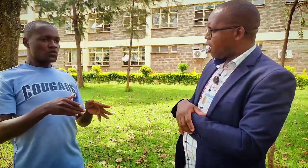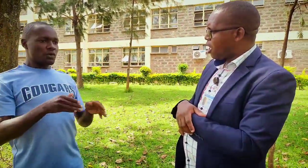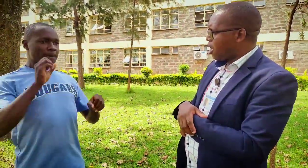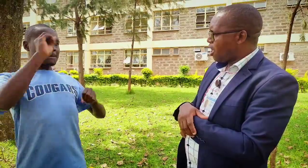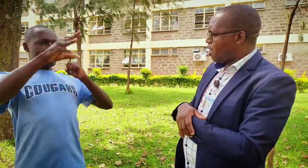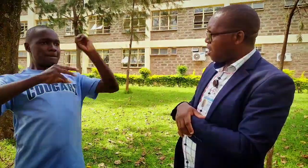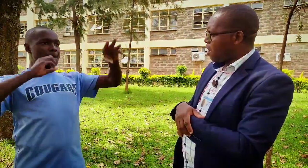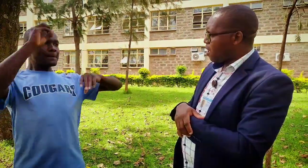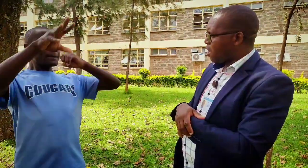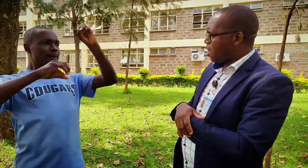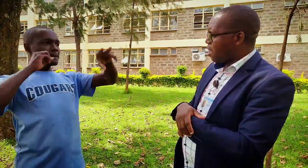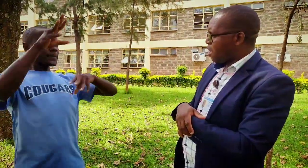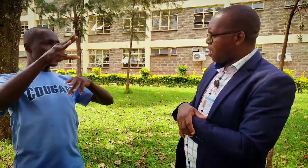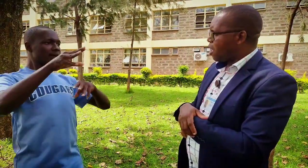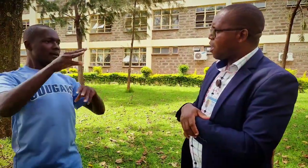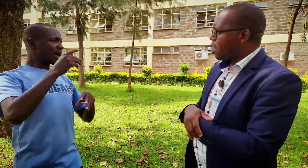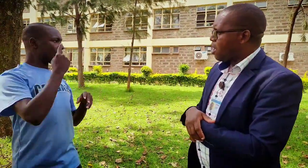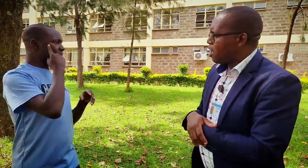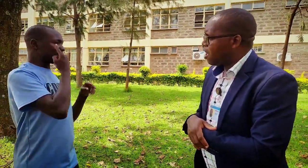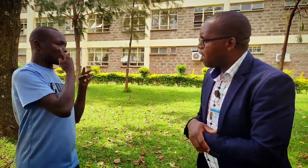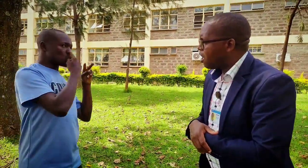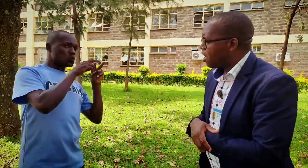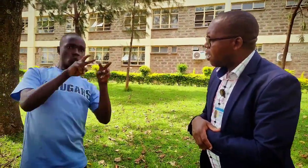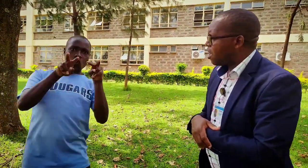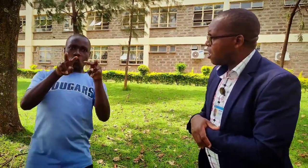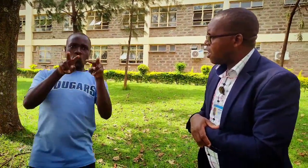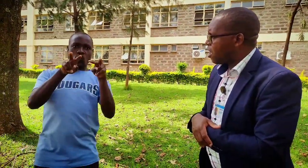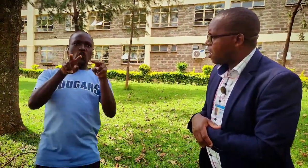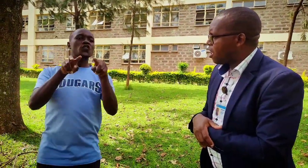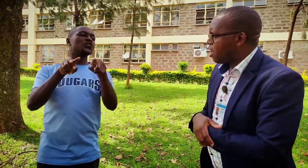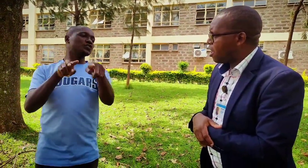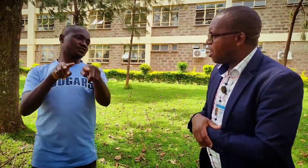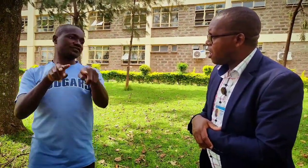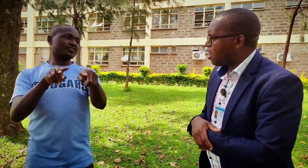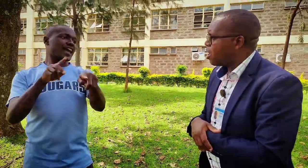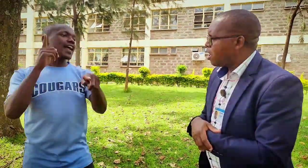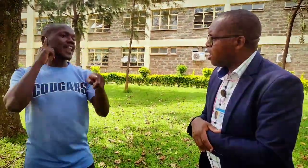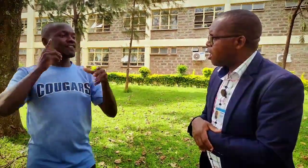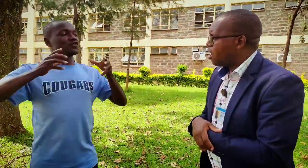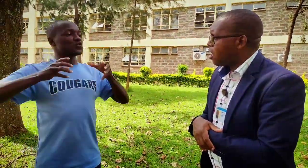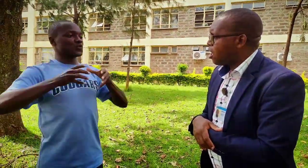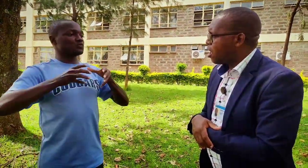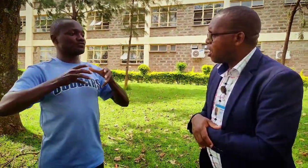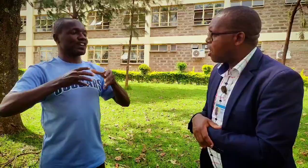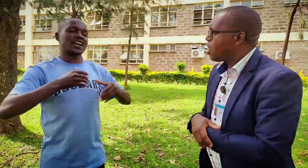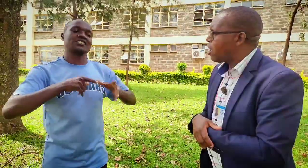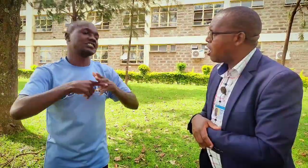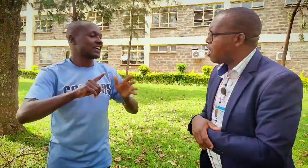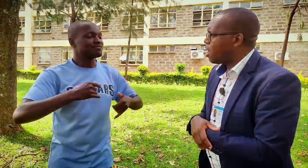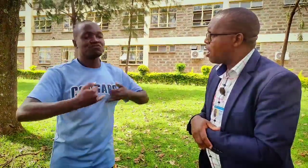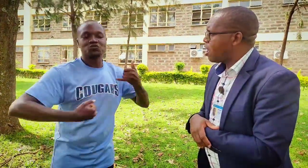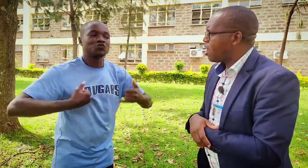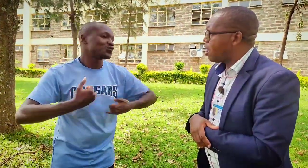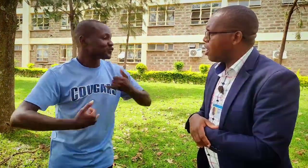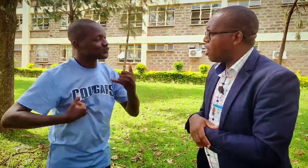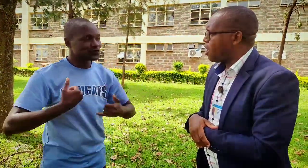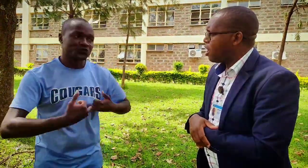see a person signing or signing signer they all